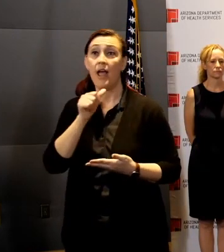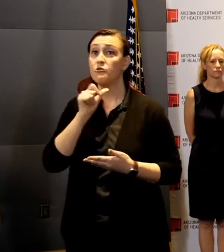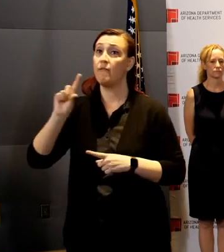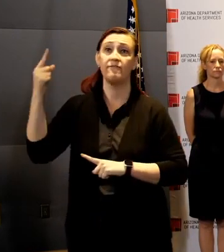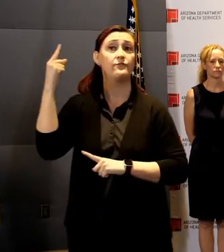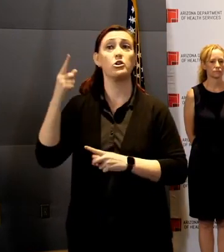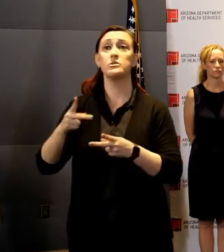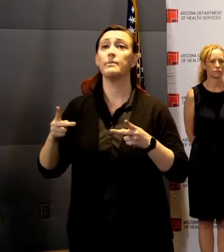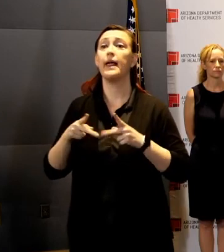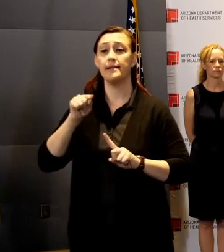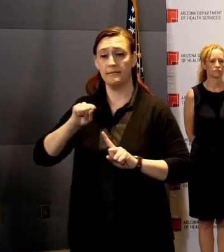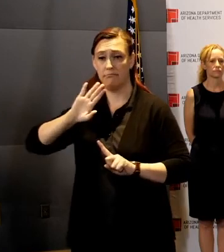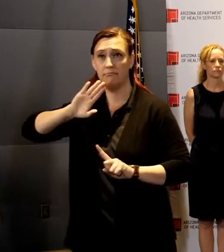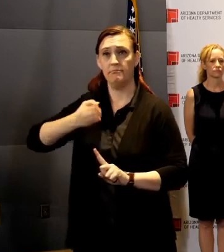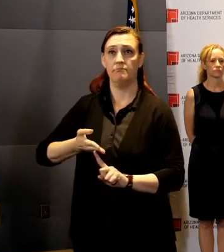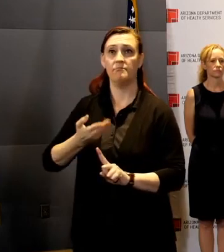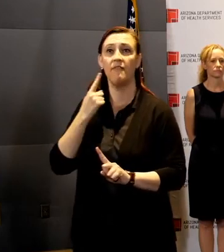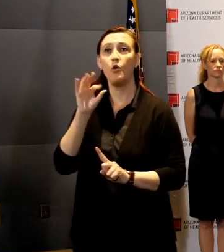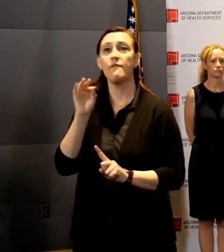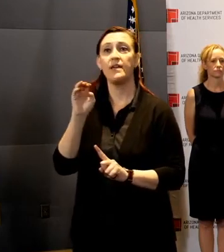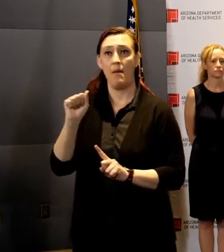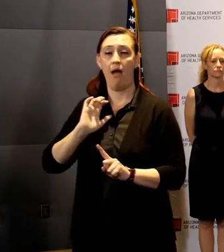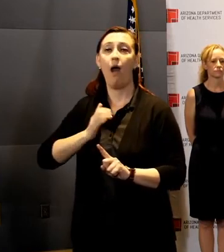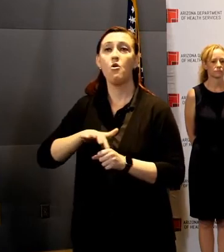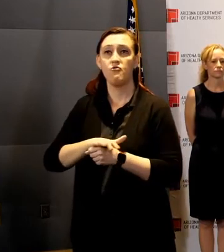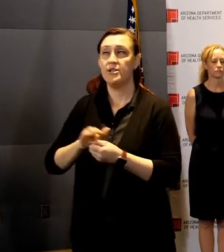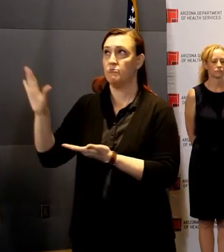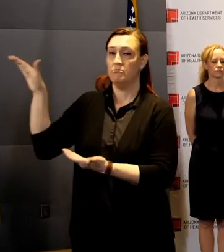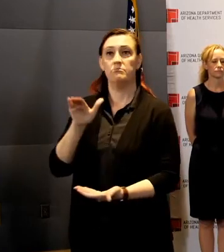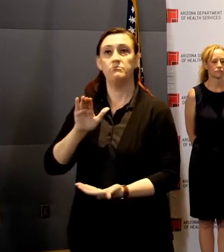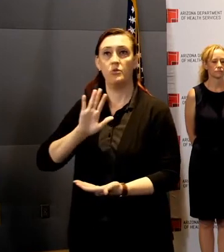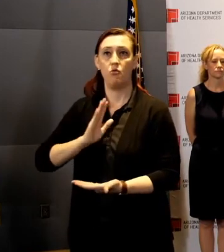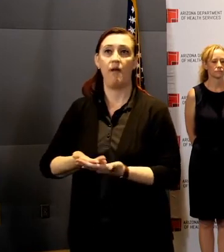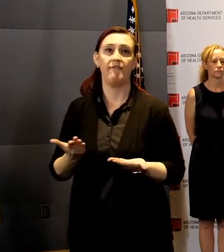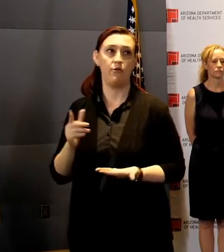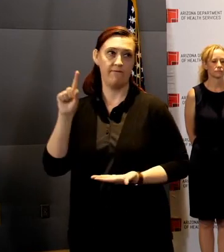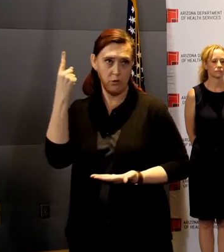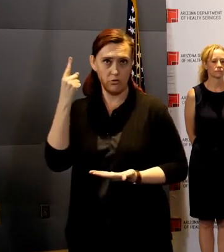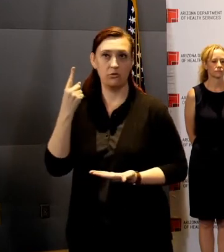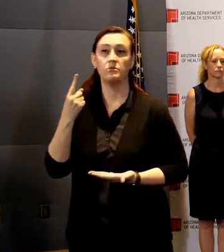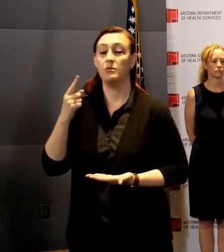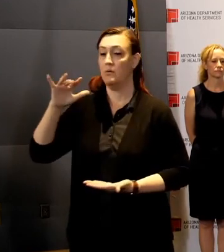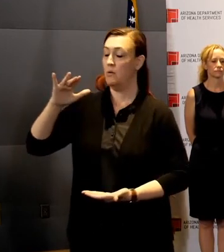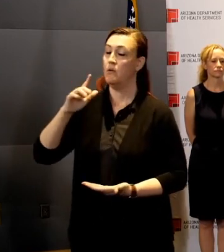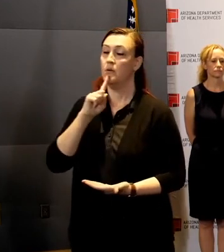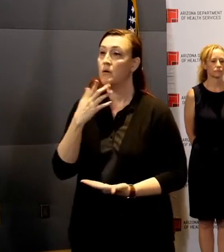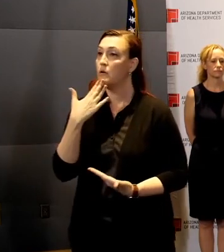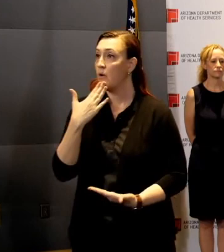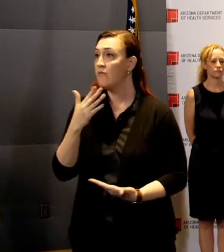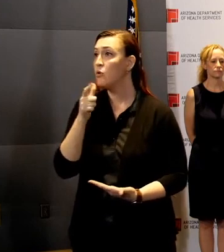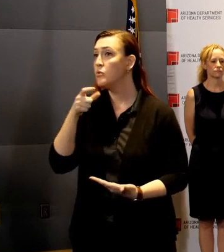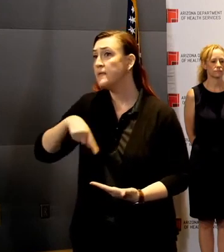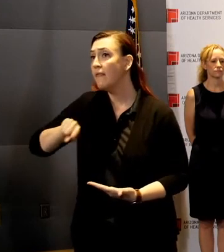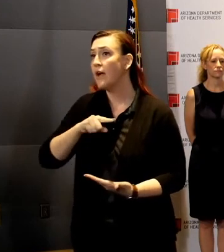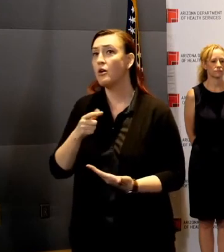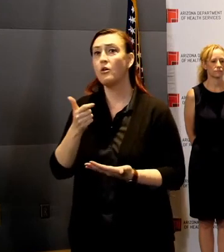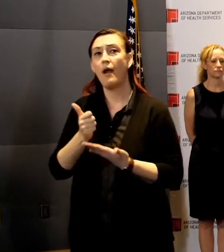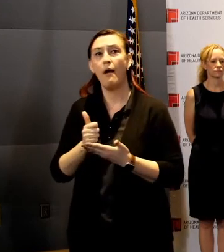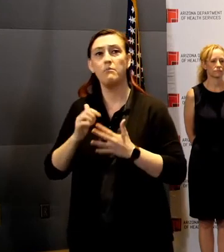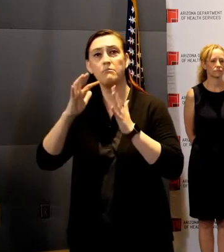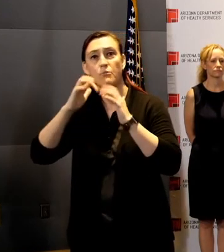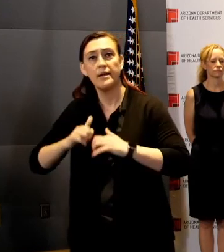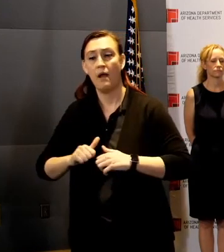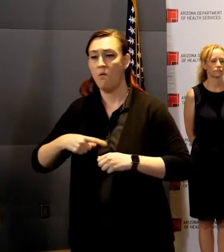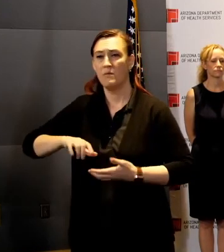first in our FEMA region to receive this much-needed inventory. I'm grateful to everyone on site for their assistance